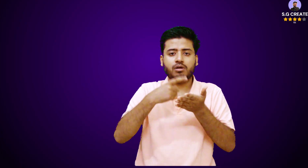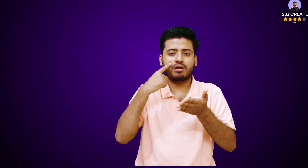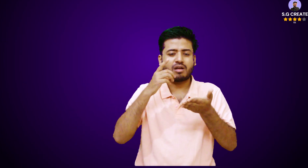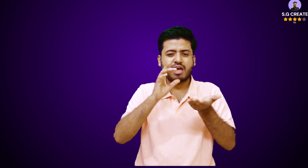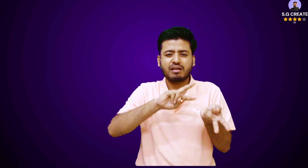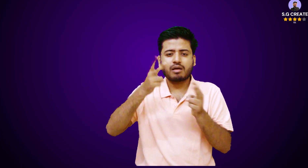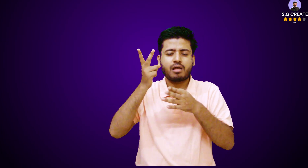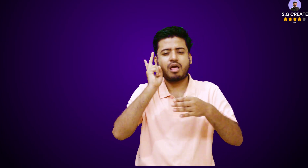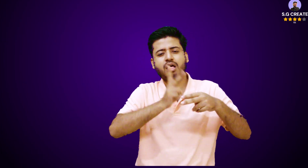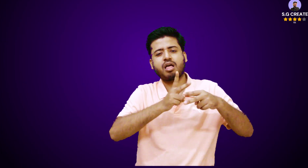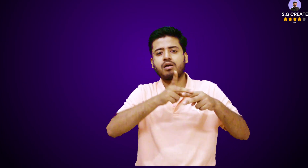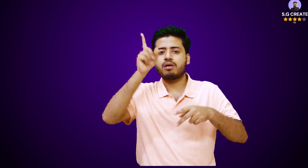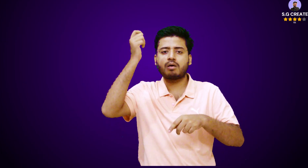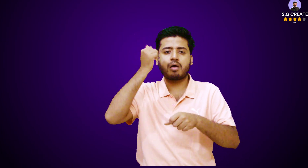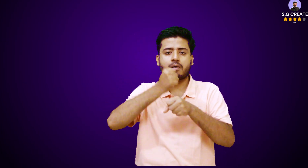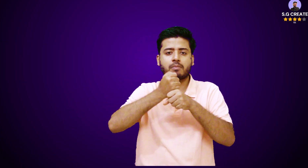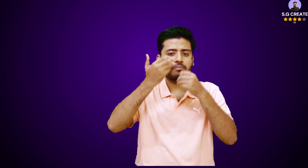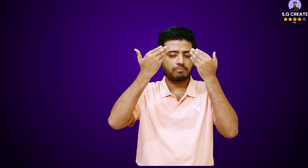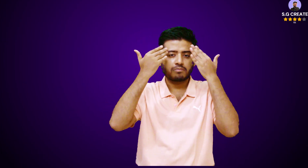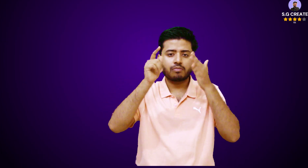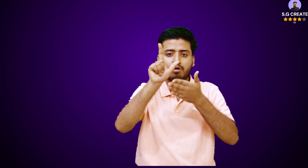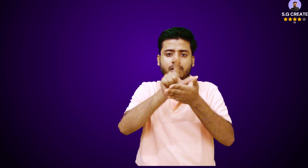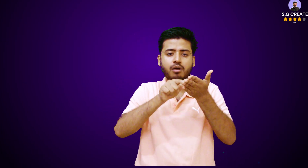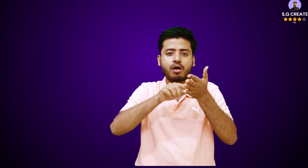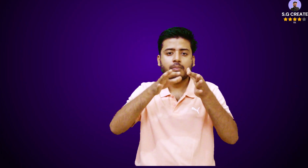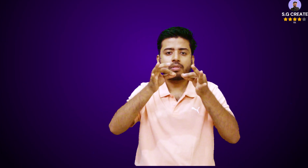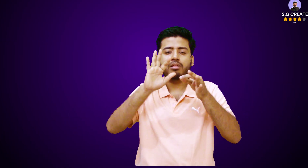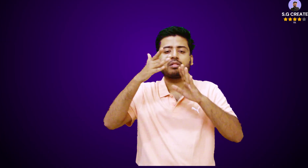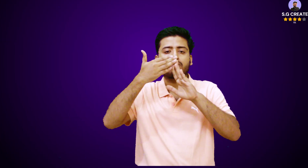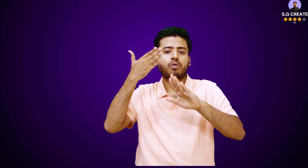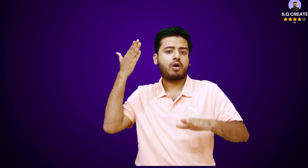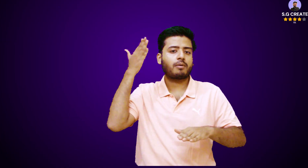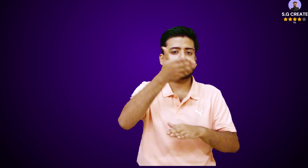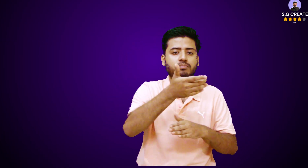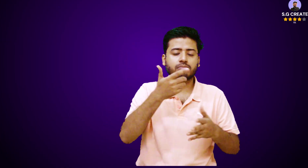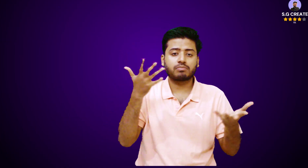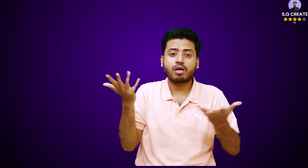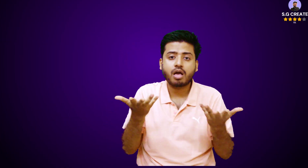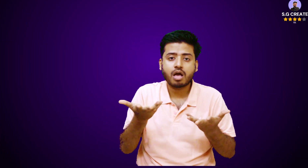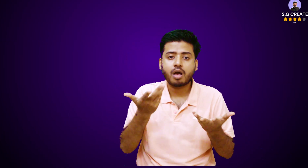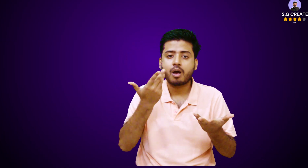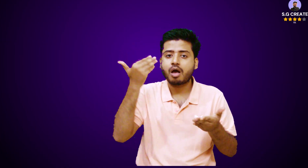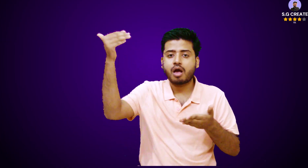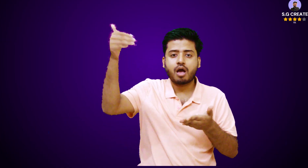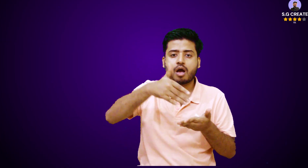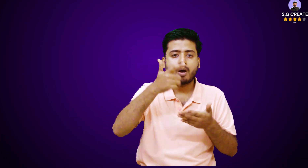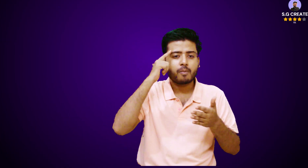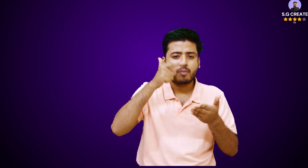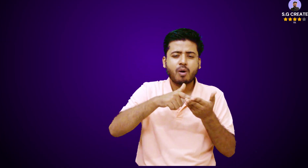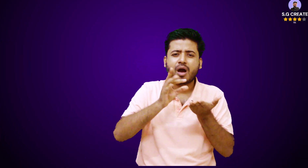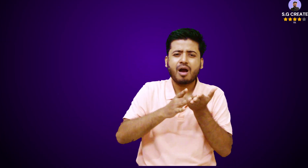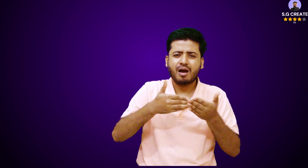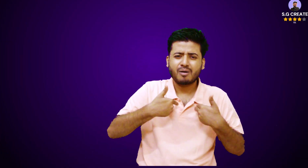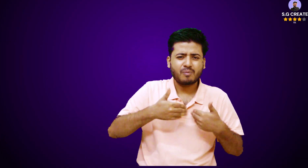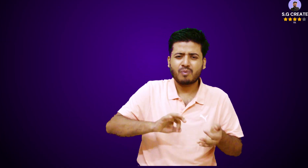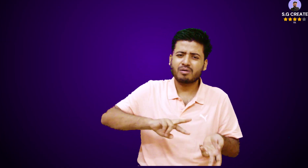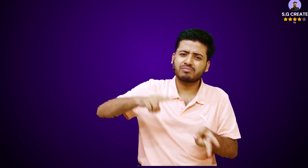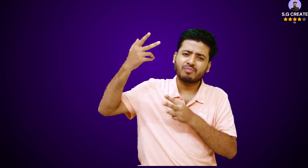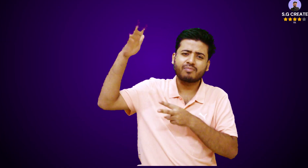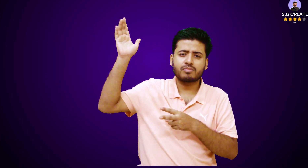CMO, DMO before the changes are reflected on your card and certificate. Steps to update your Udeed card address. Log in